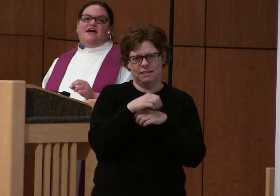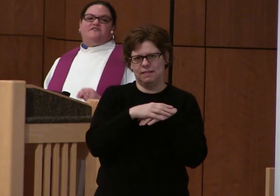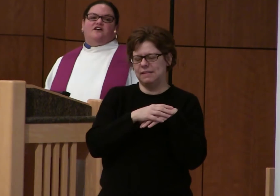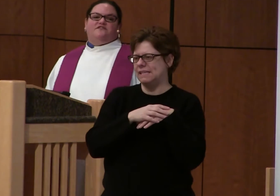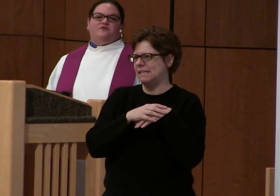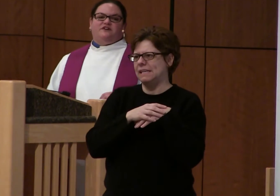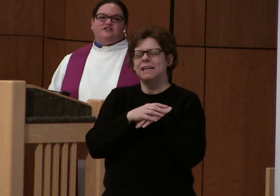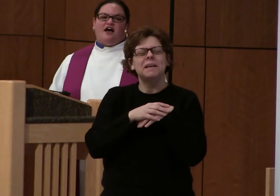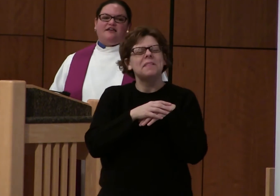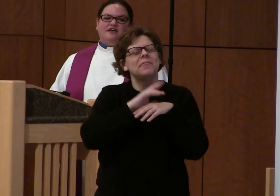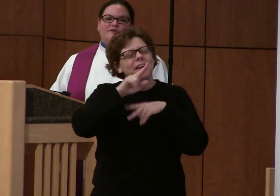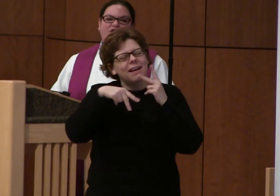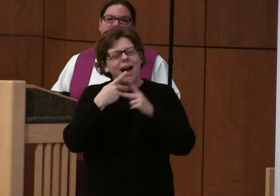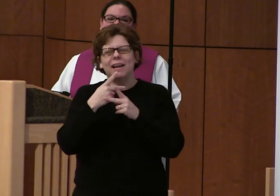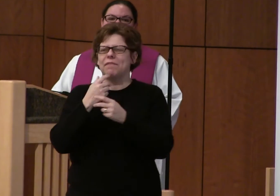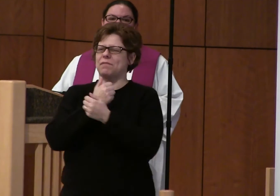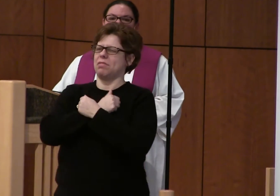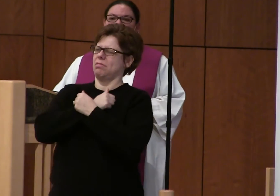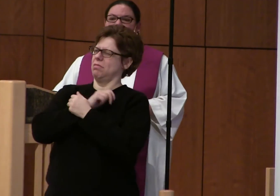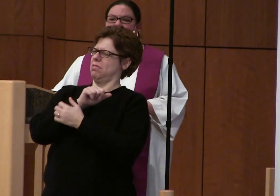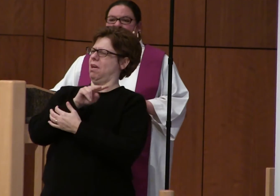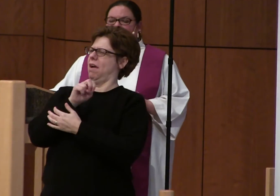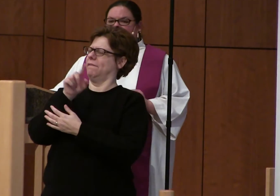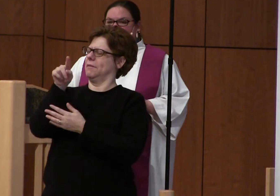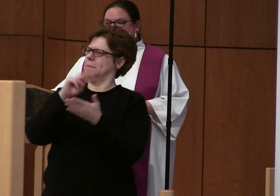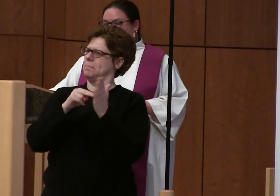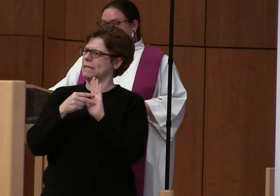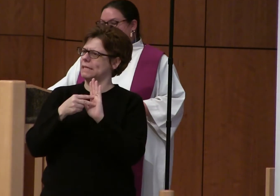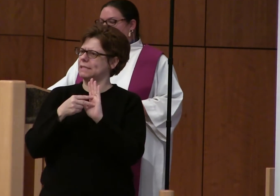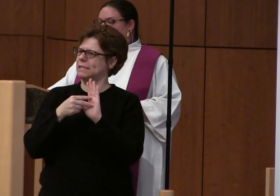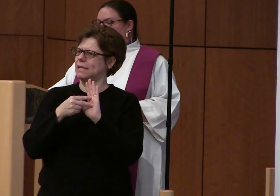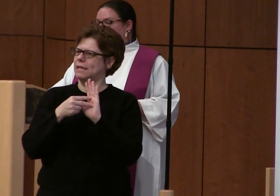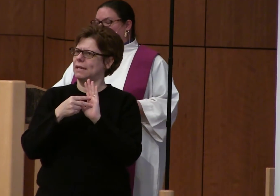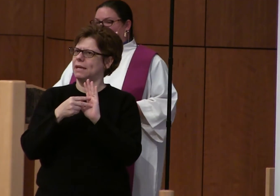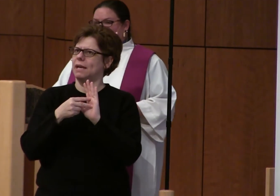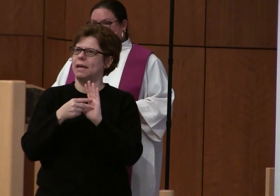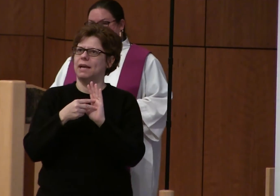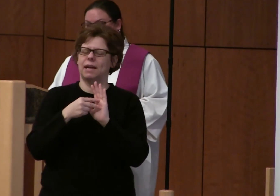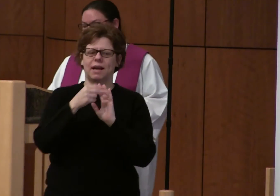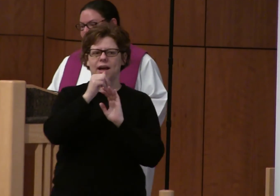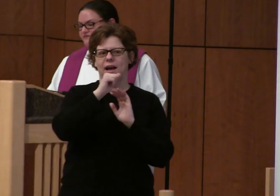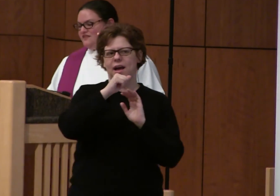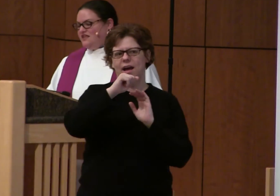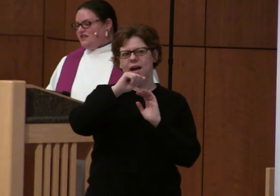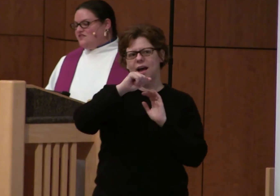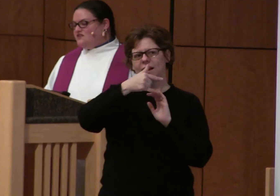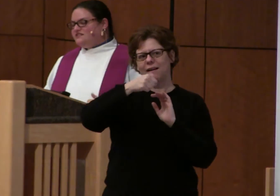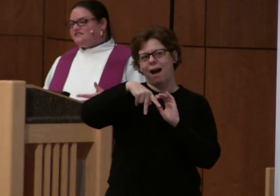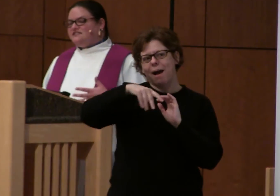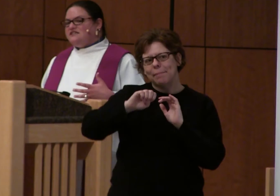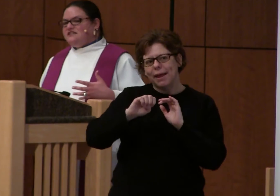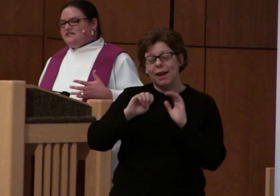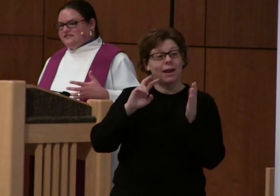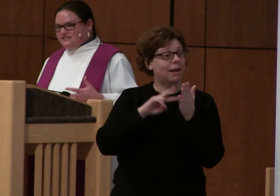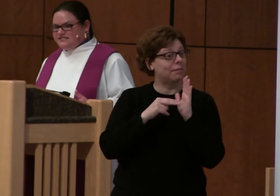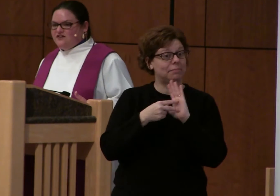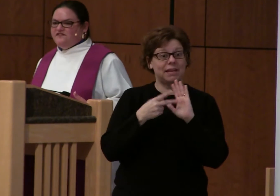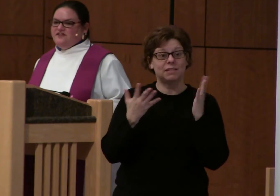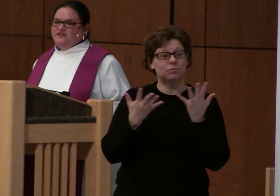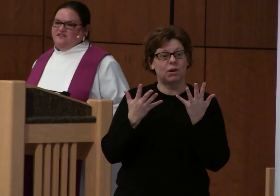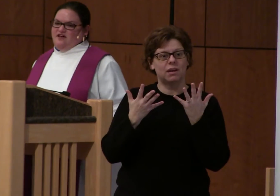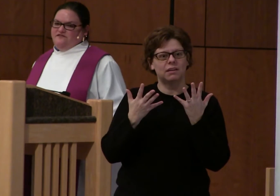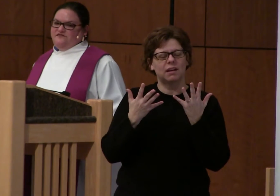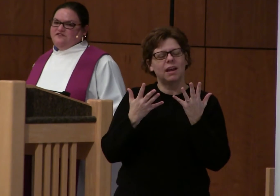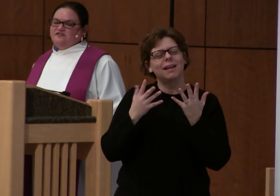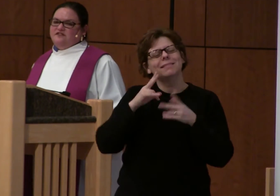The kind of love that we are talking about here in Greek is called agape. This is the